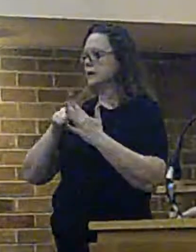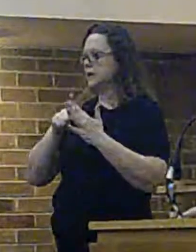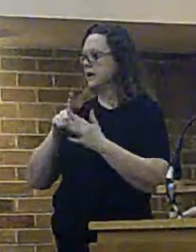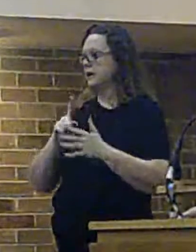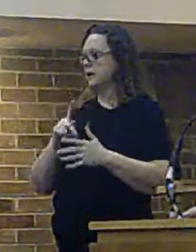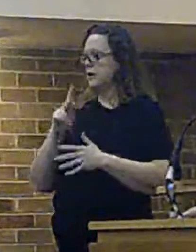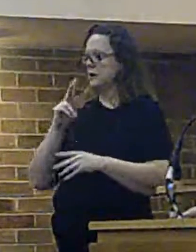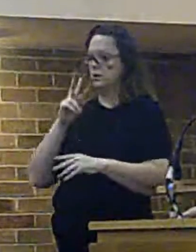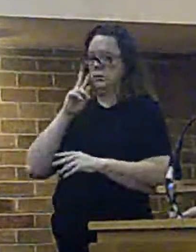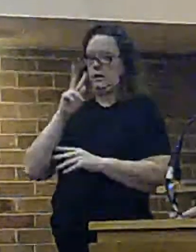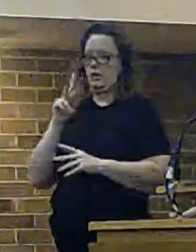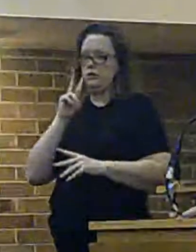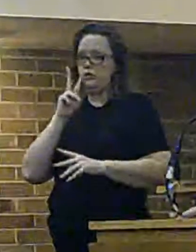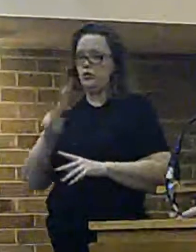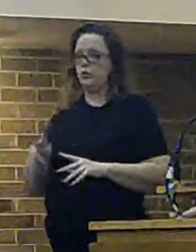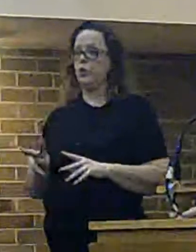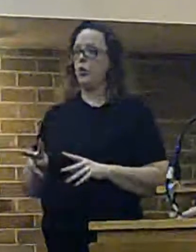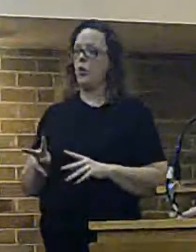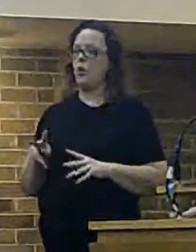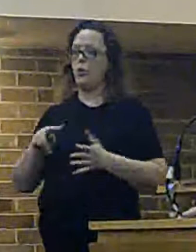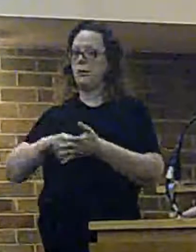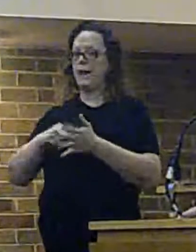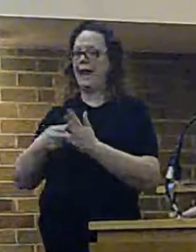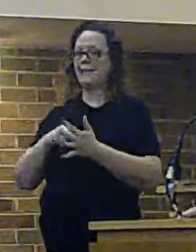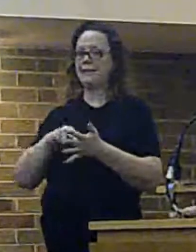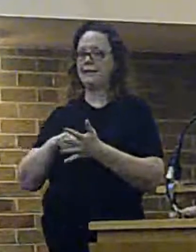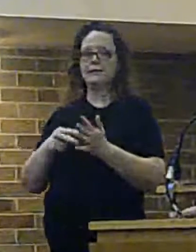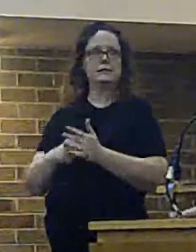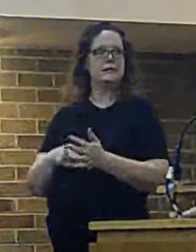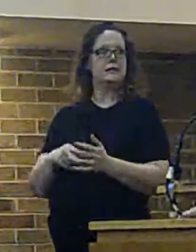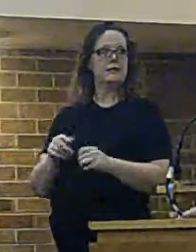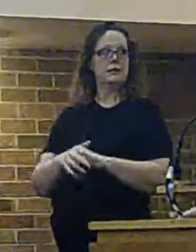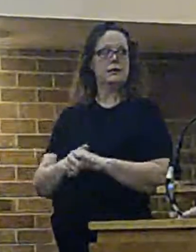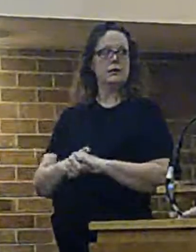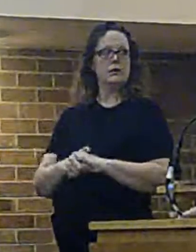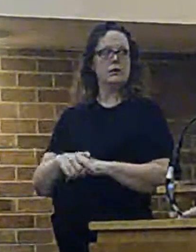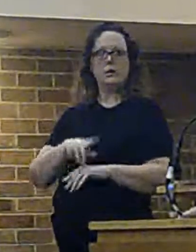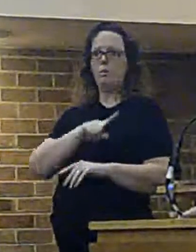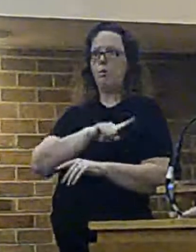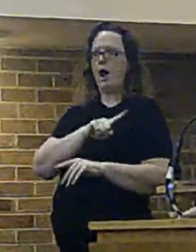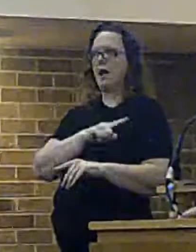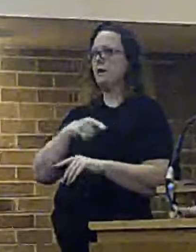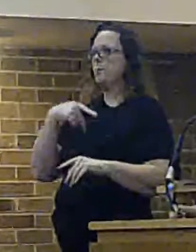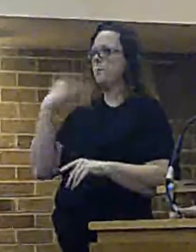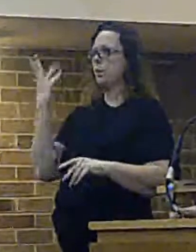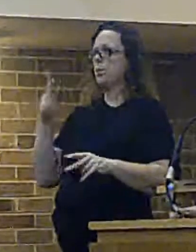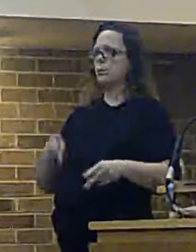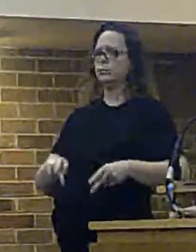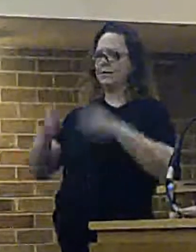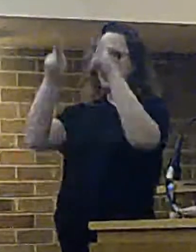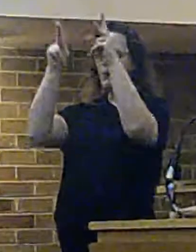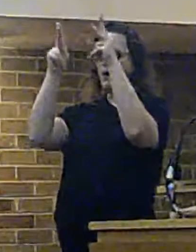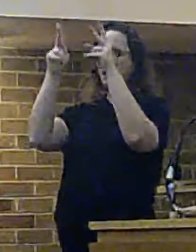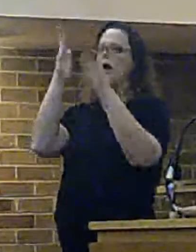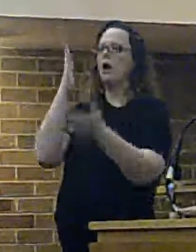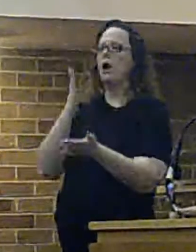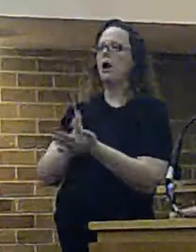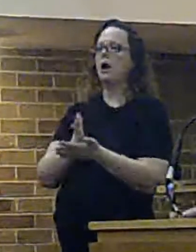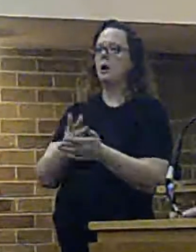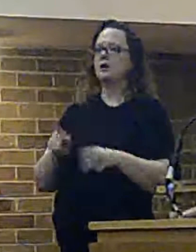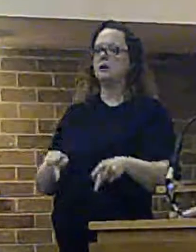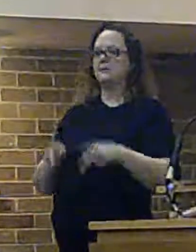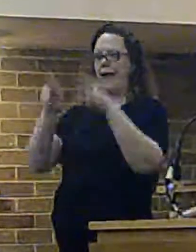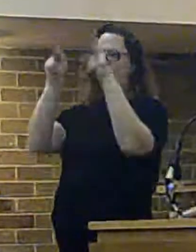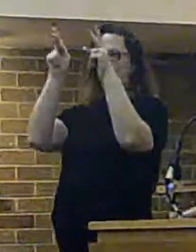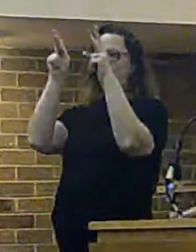saw the plans. My first comment is, or was, why is there no tower? There would be a tower, there is a